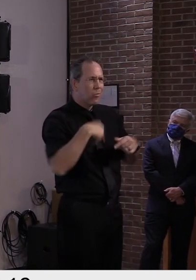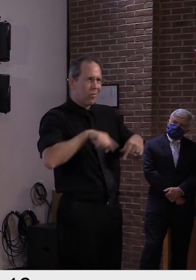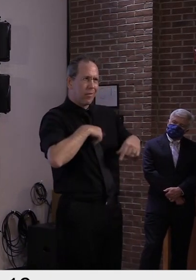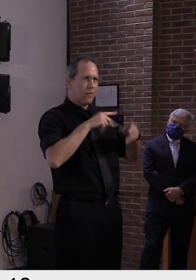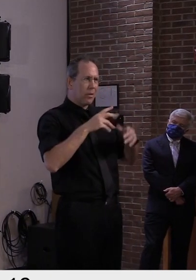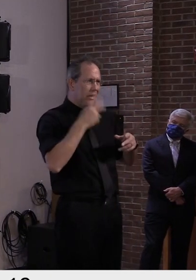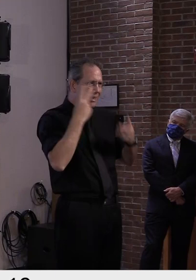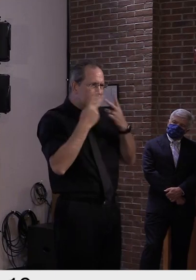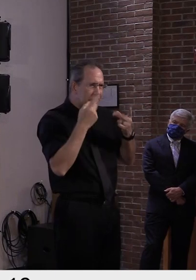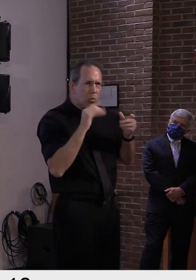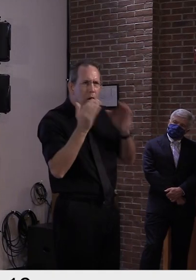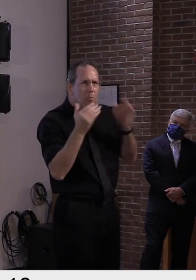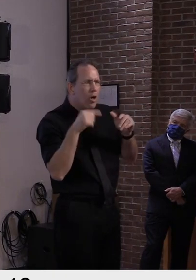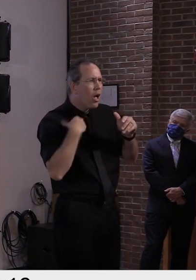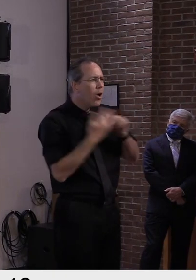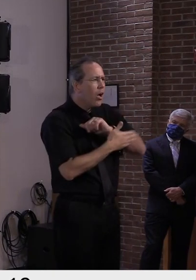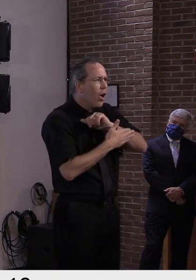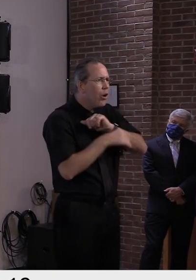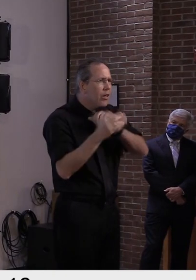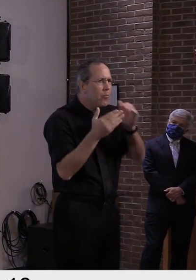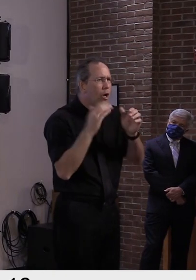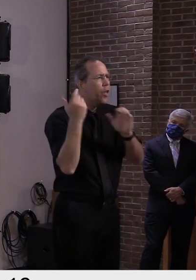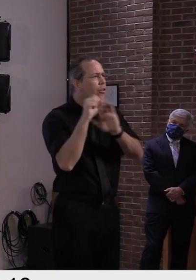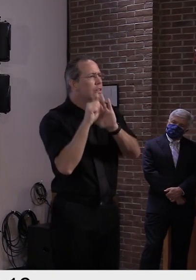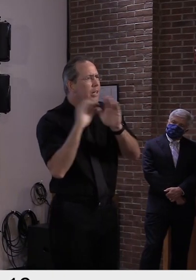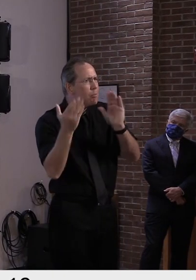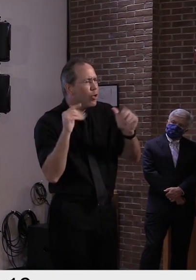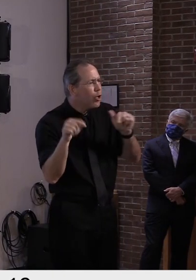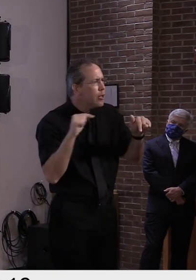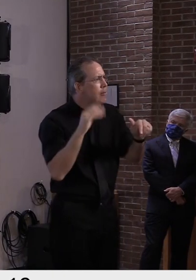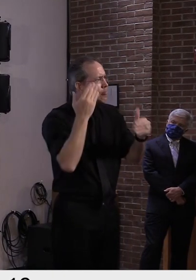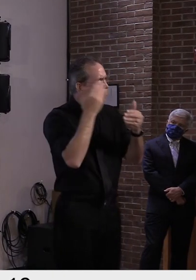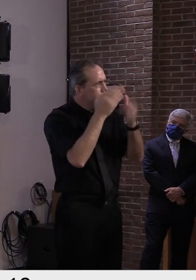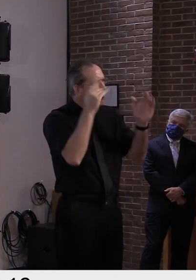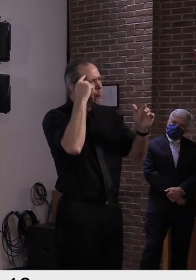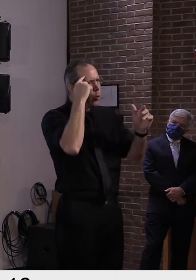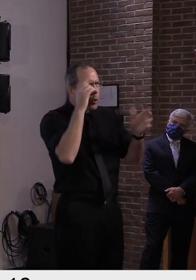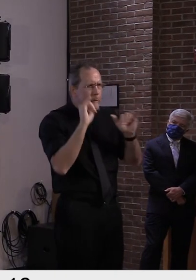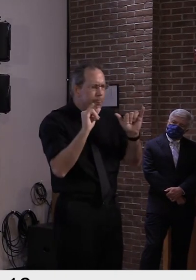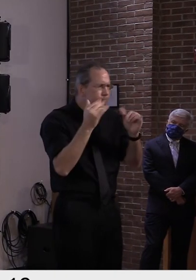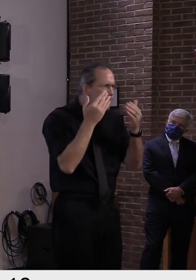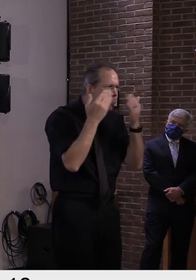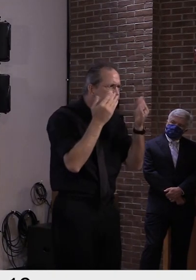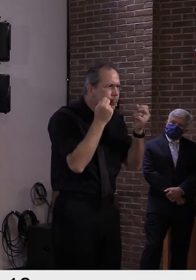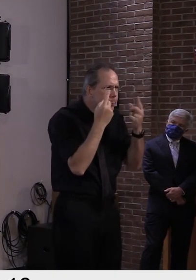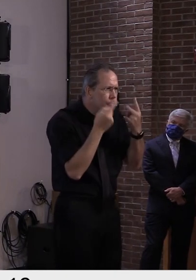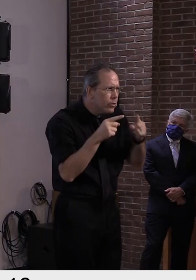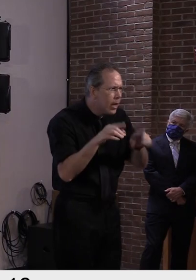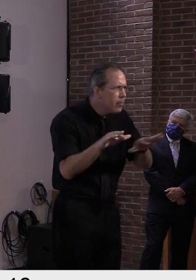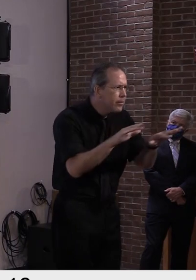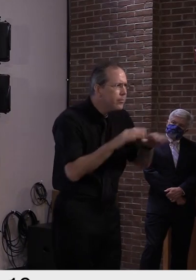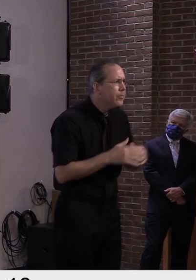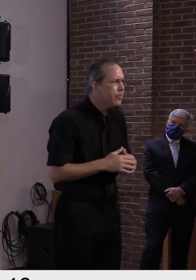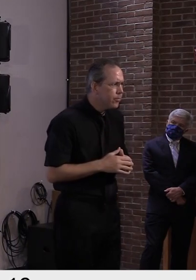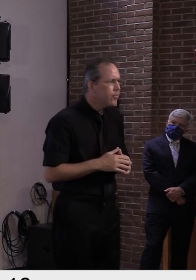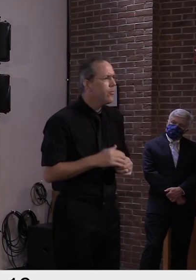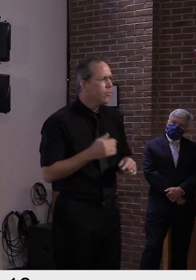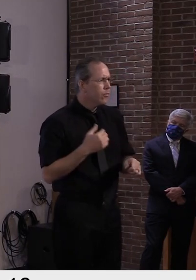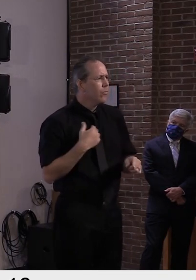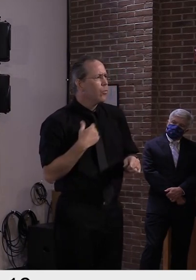Um, as we said in the past, you know, those, those, those, many different restart metrics, the syndromic surveillance case, uh,